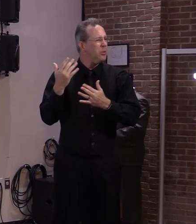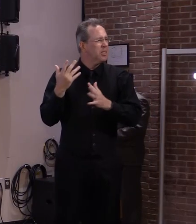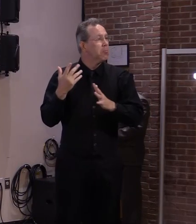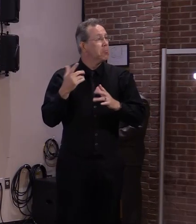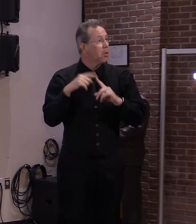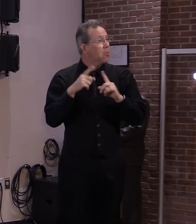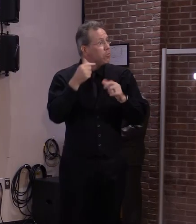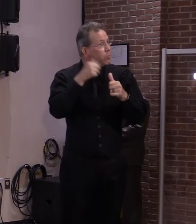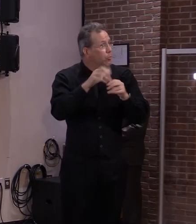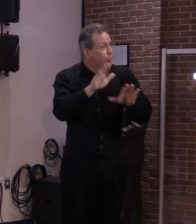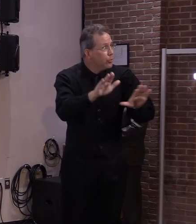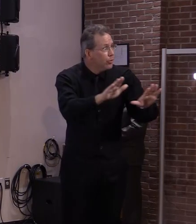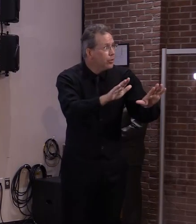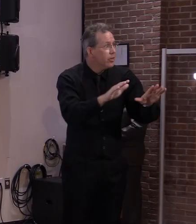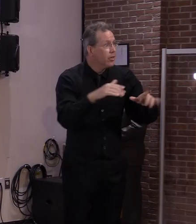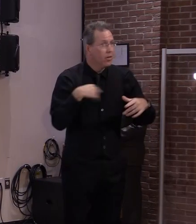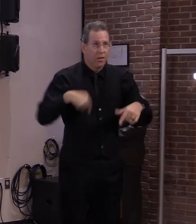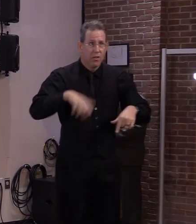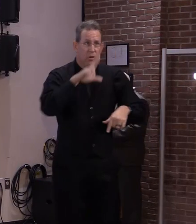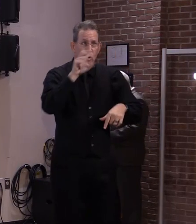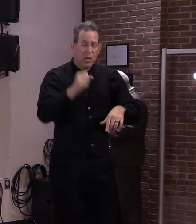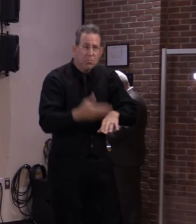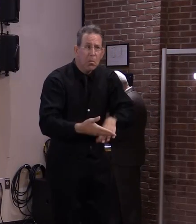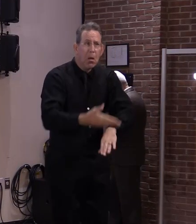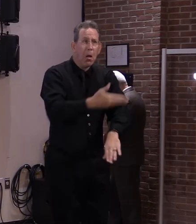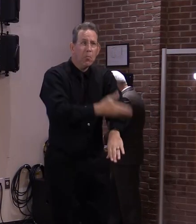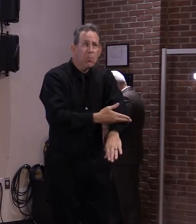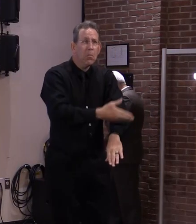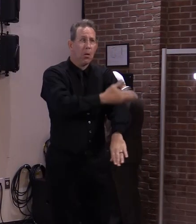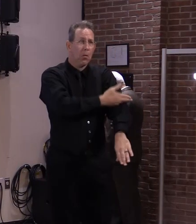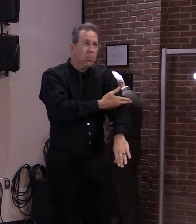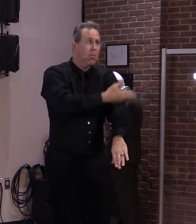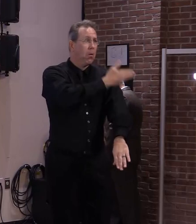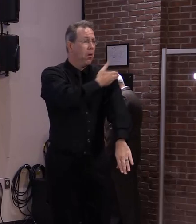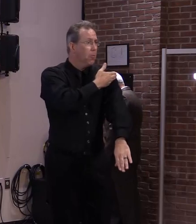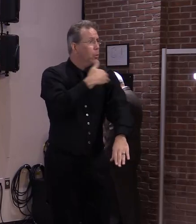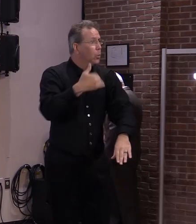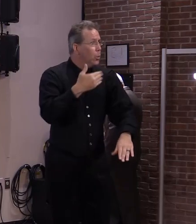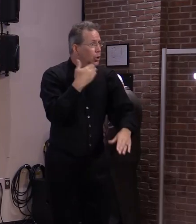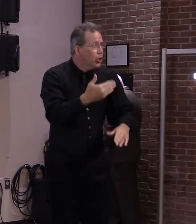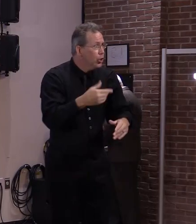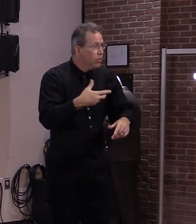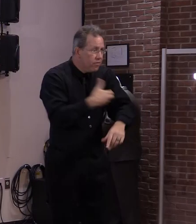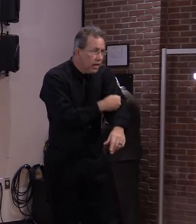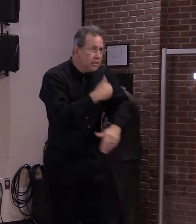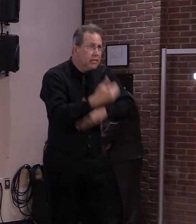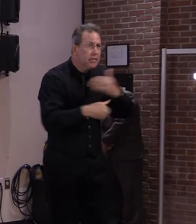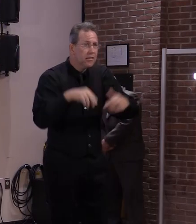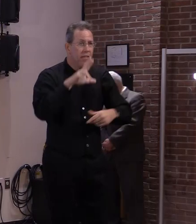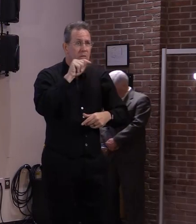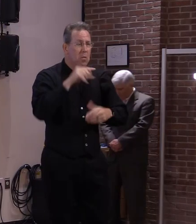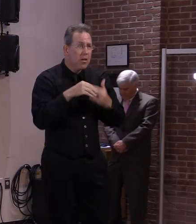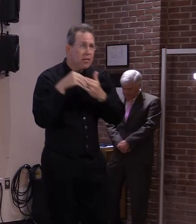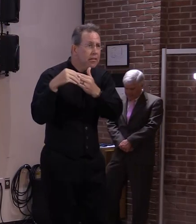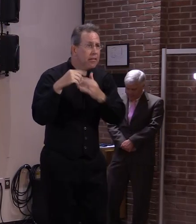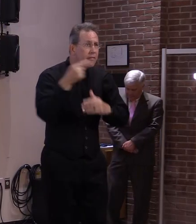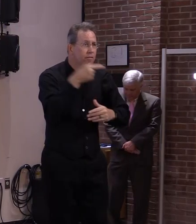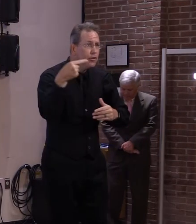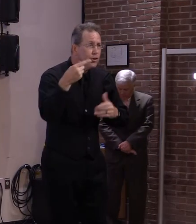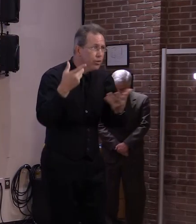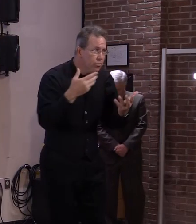ground in terms of first doses for Canadians, up in the 60% range, which is